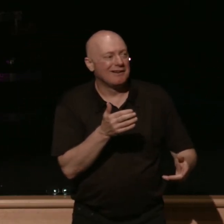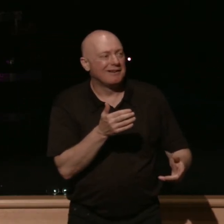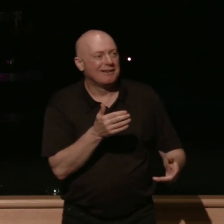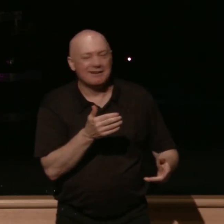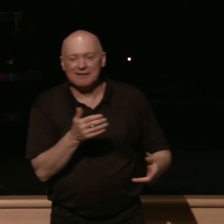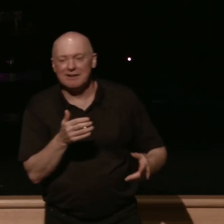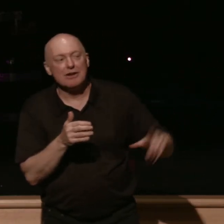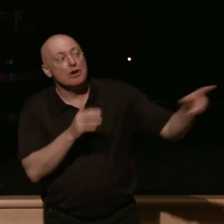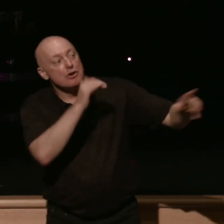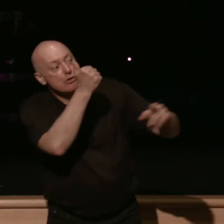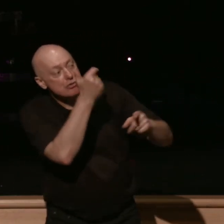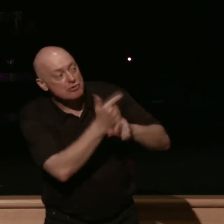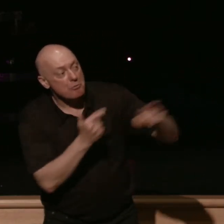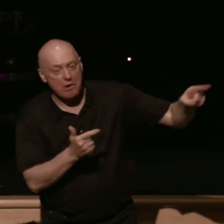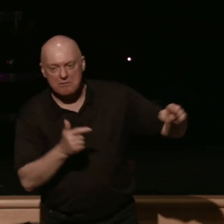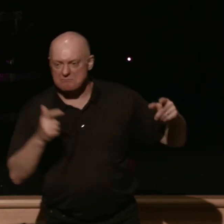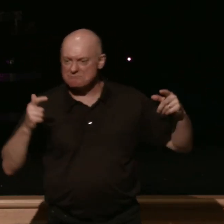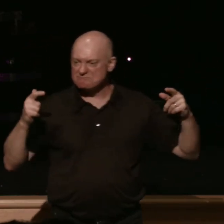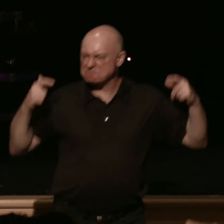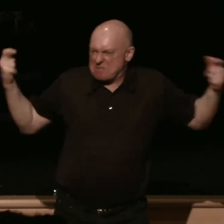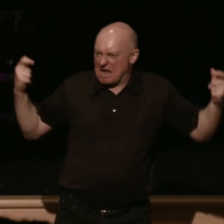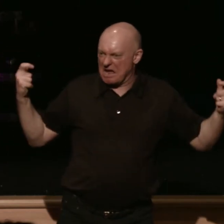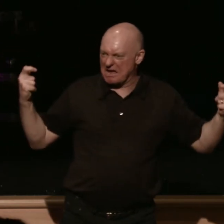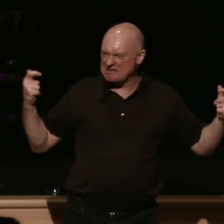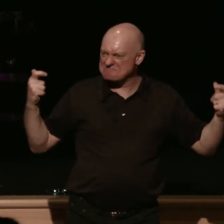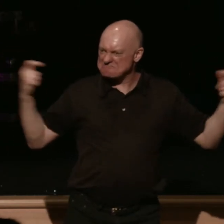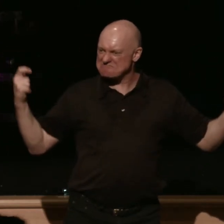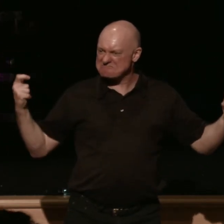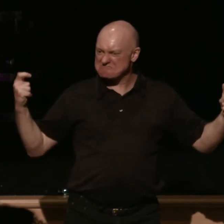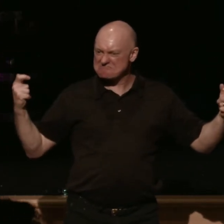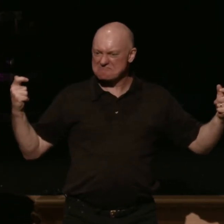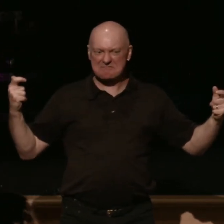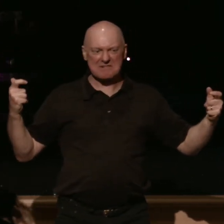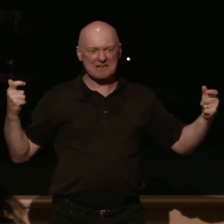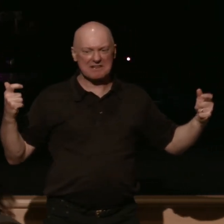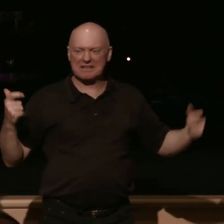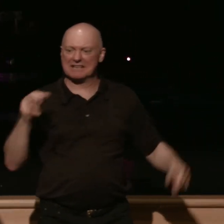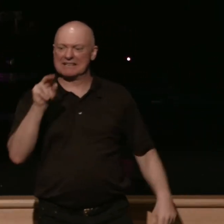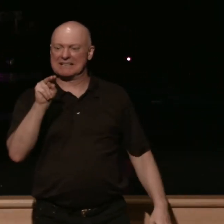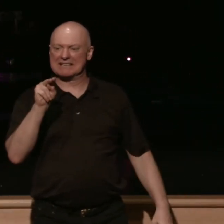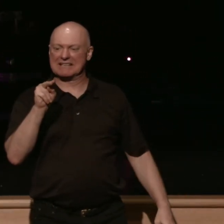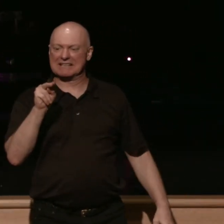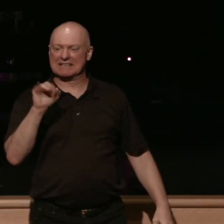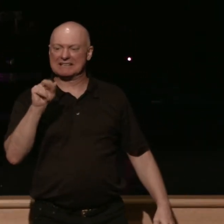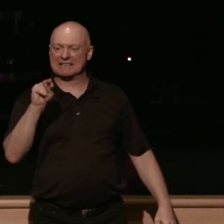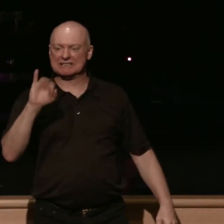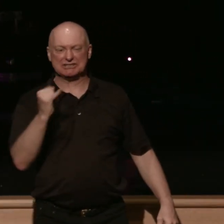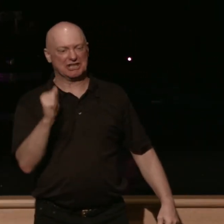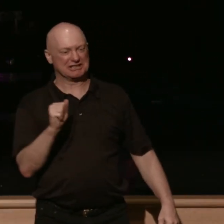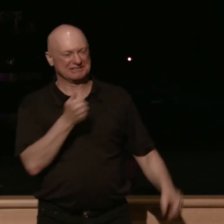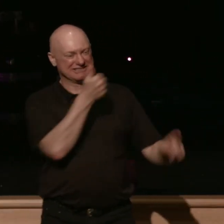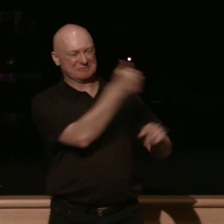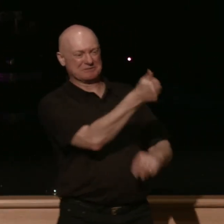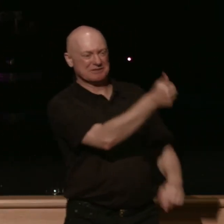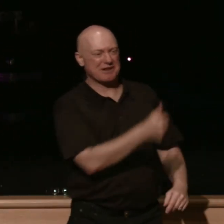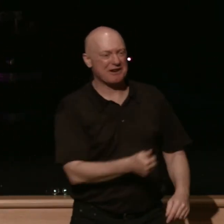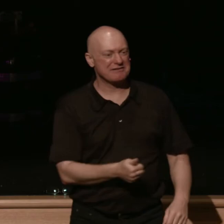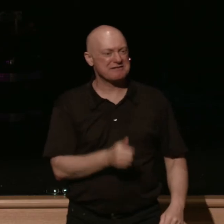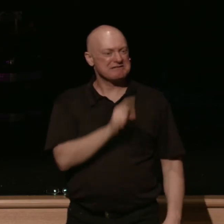your brother actually is big you know it looks like he's wearing his his team ninja t-shirt and he was walking in with with